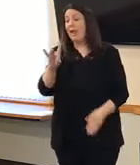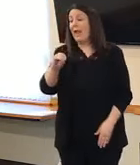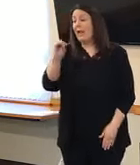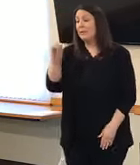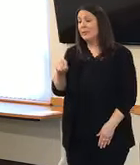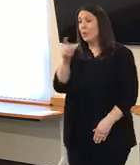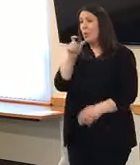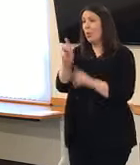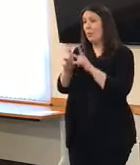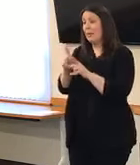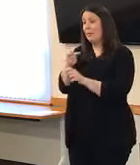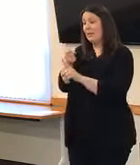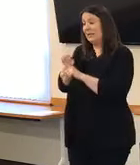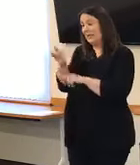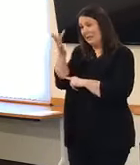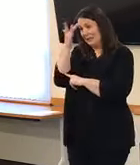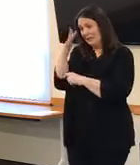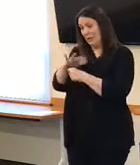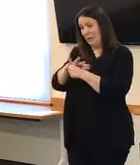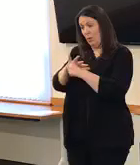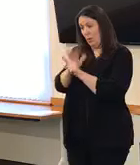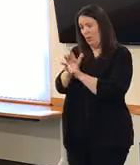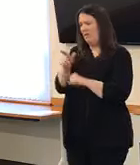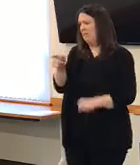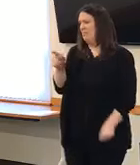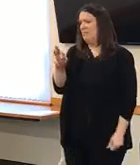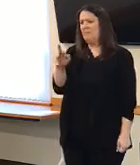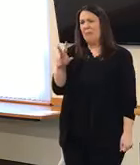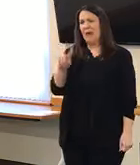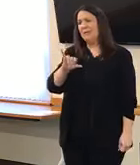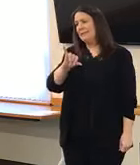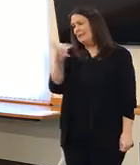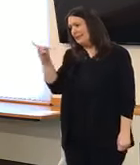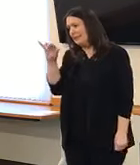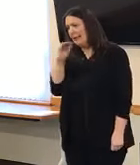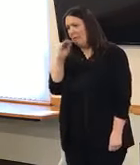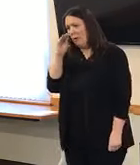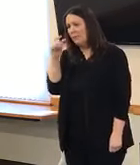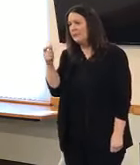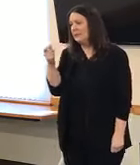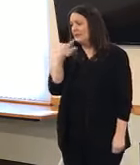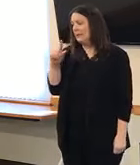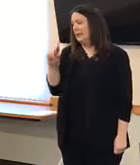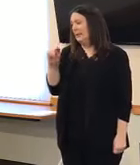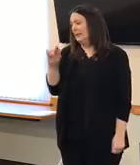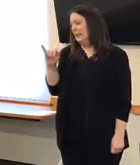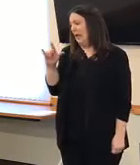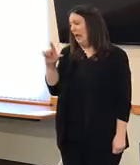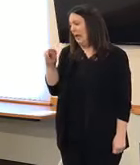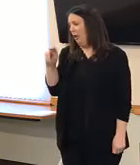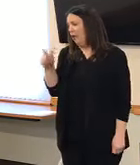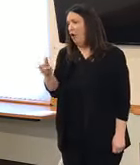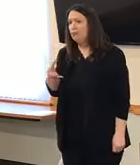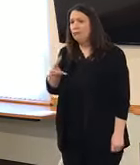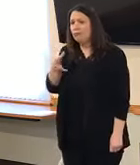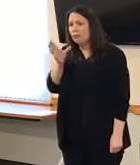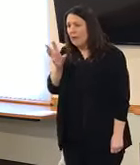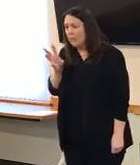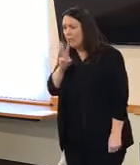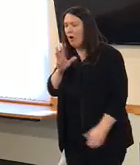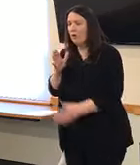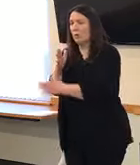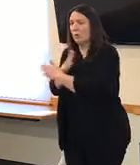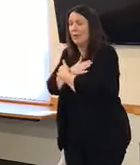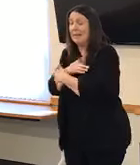COVID will be, have mild symptoms and be able to stay at home, take fever reducing medication, rust and fluid. But there is that 20 percent that